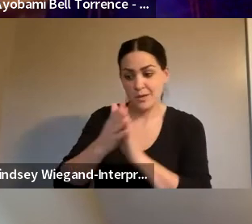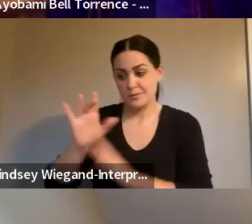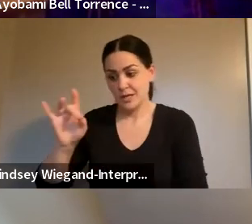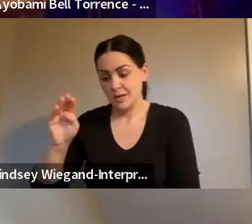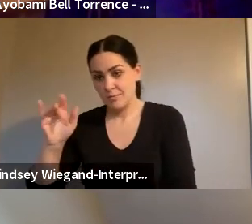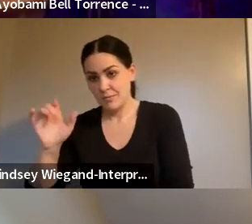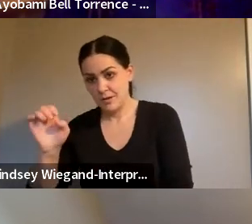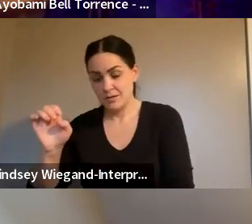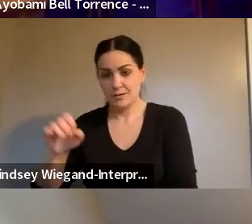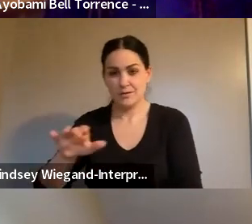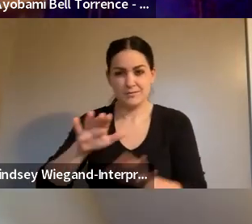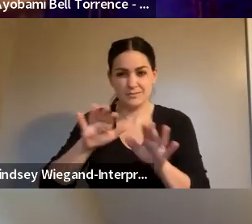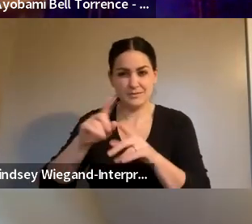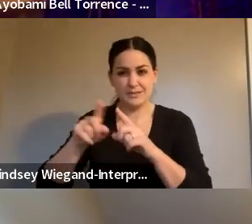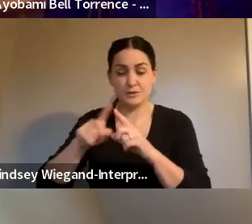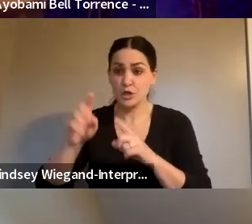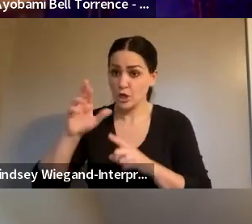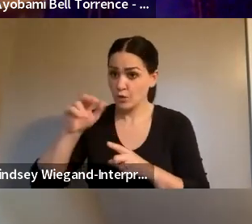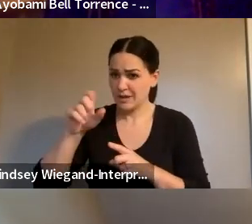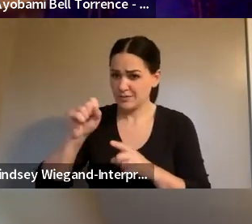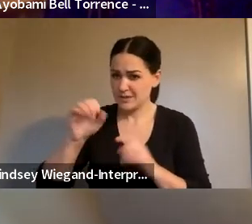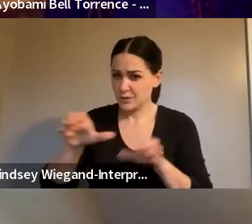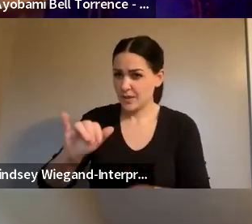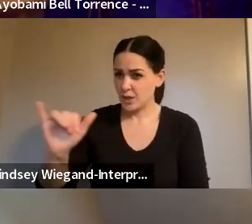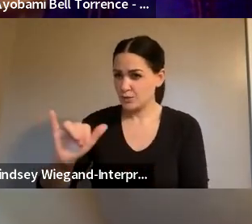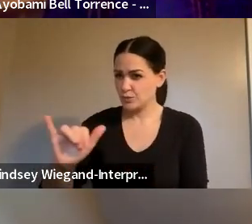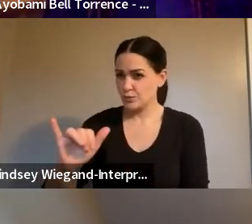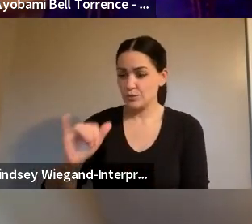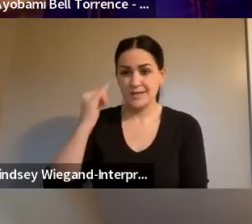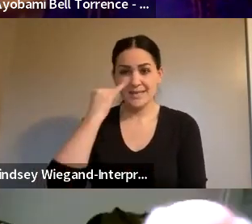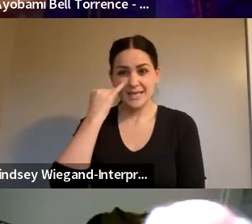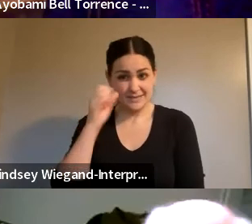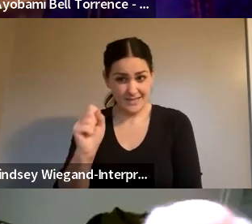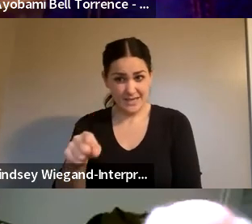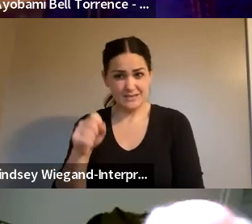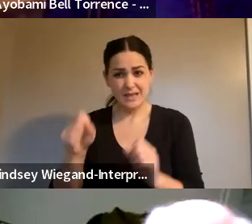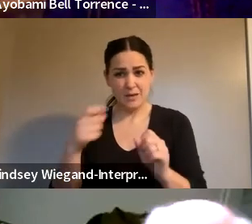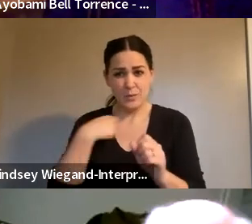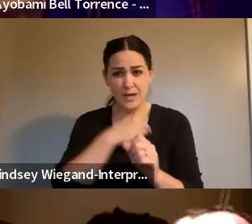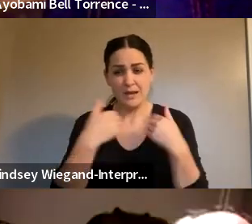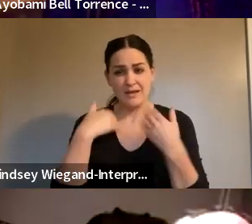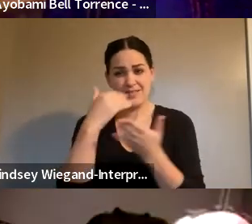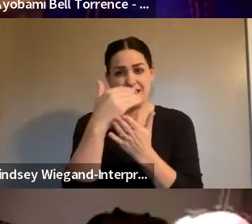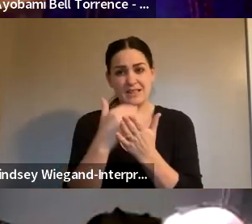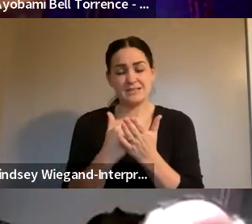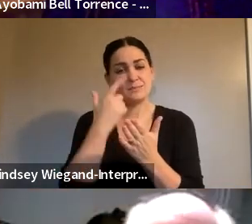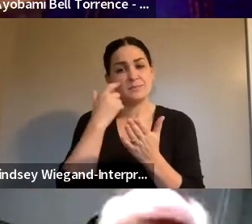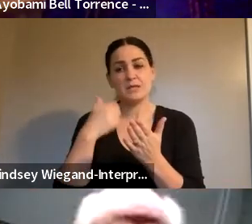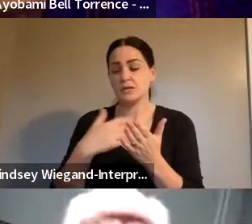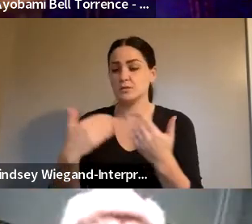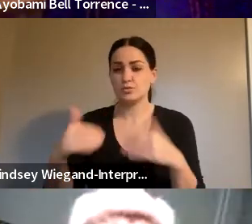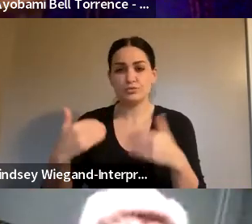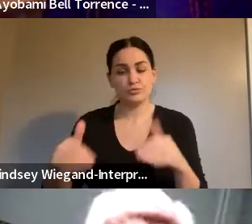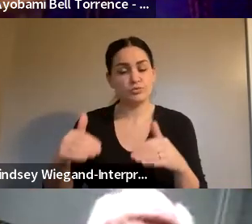a certain point. Are there other routes that do that? And if so, can riders get a list? Because I've experienced huge delays